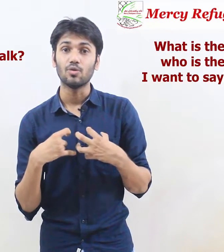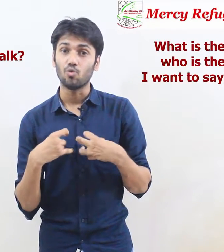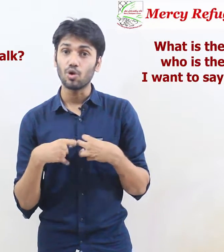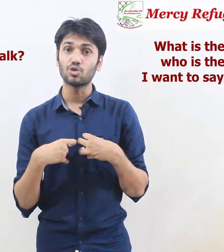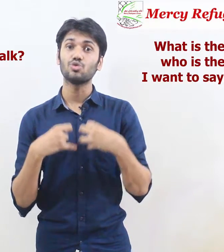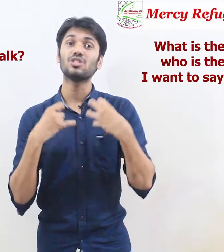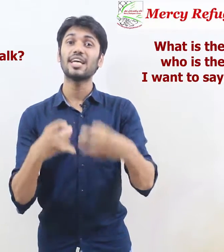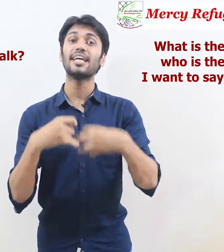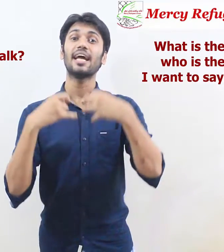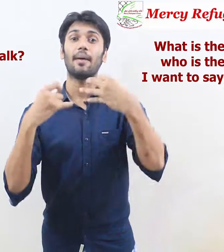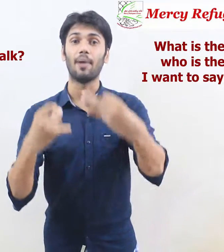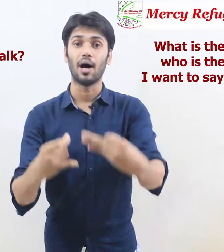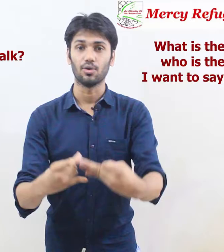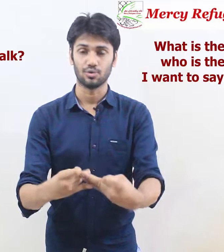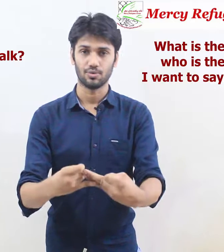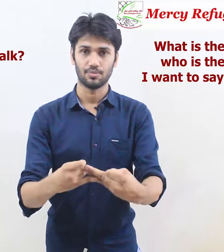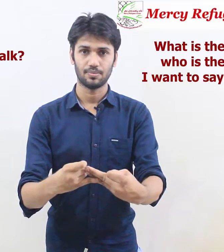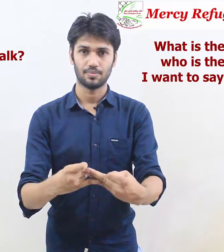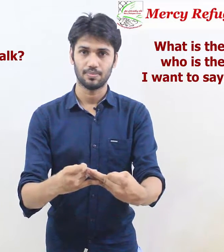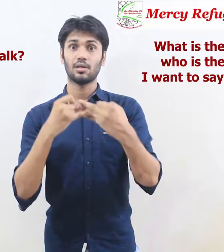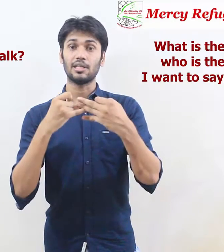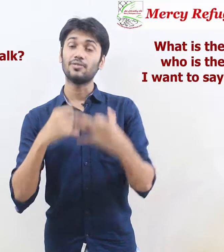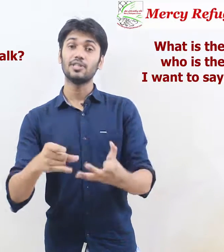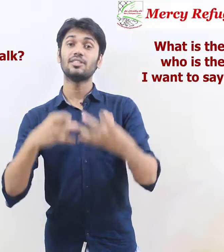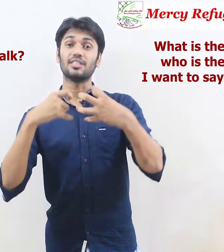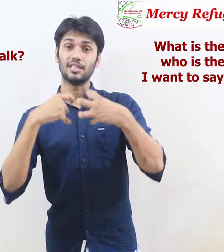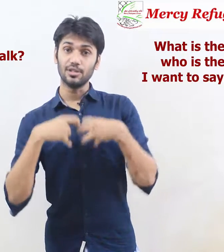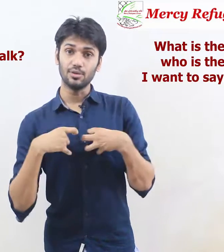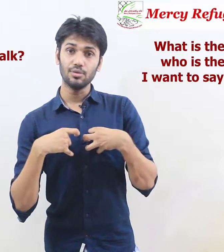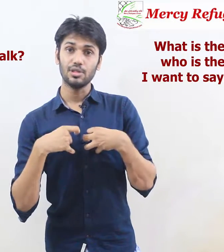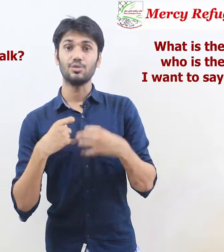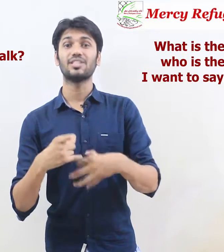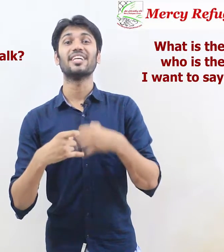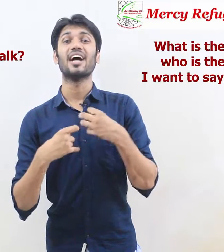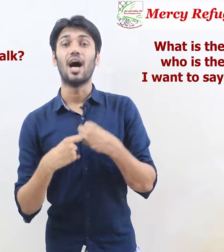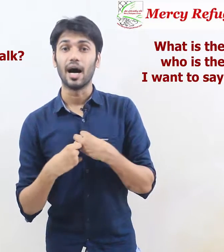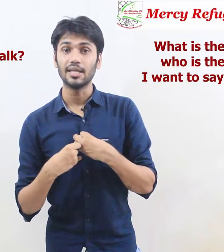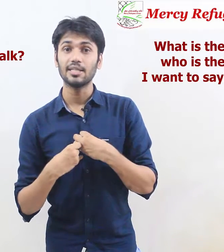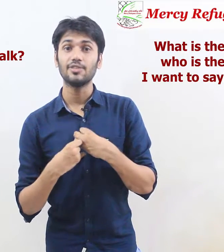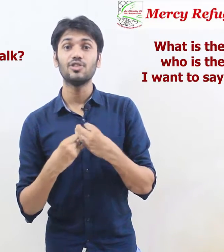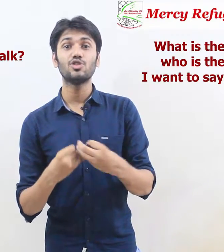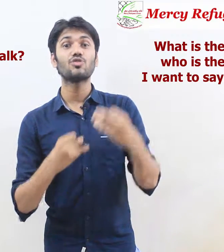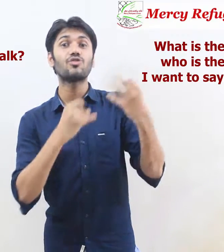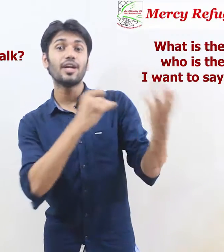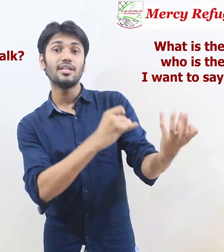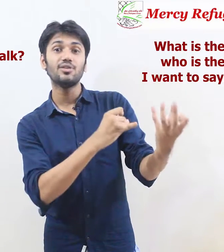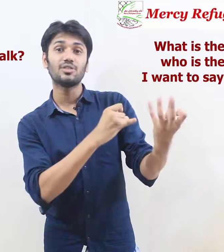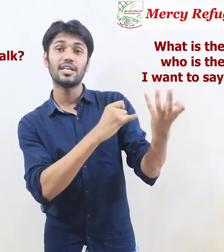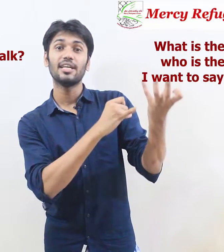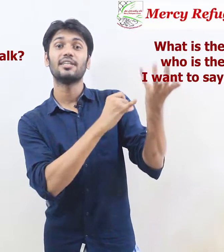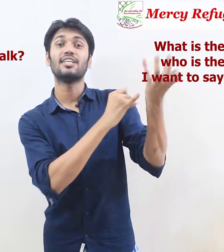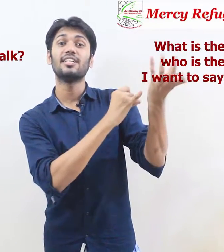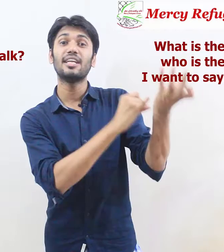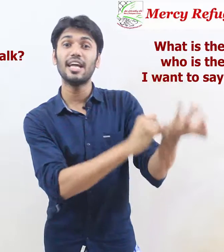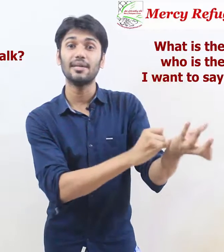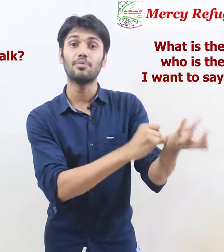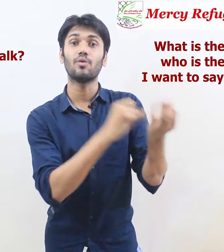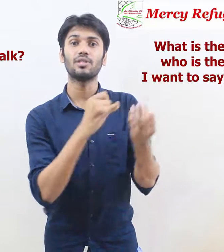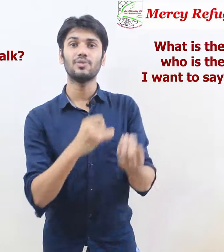want to say about if it is you you say I if it is your friend you say the name or